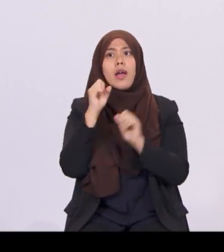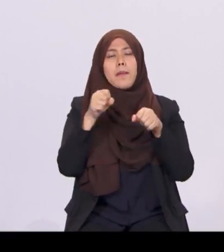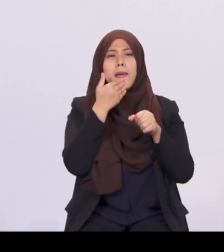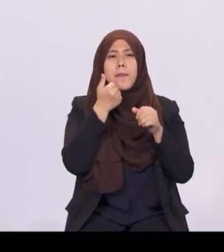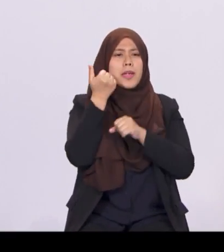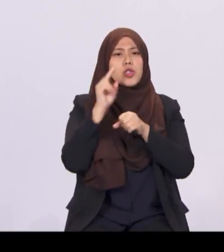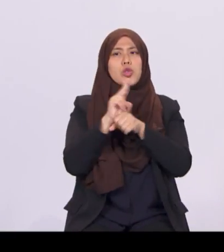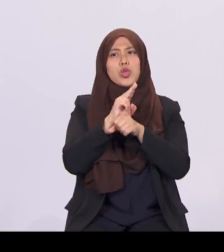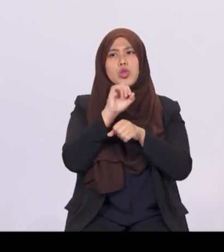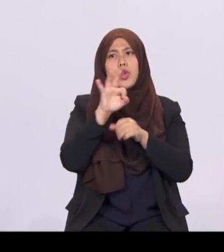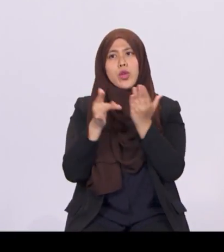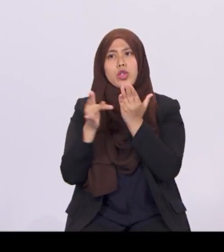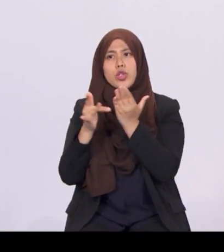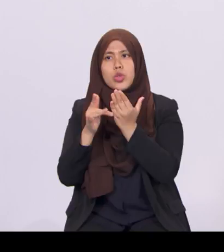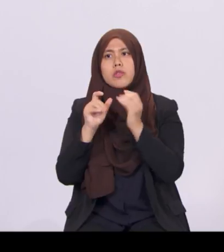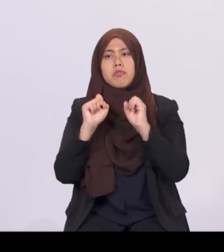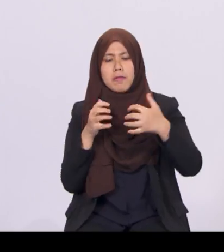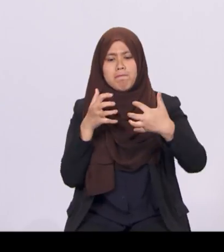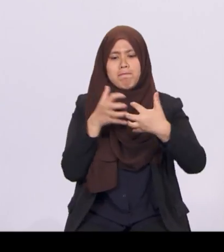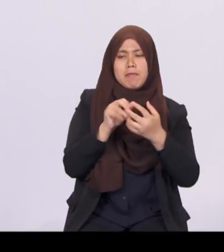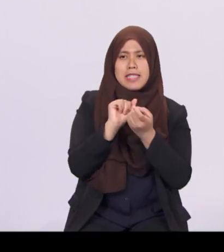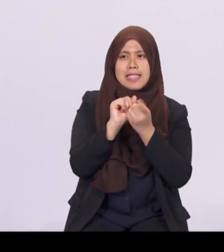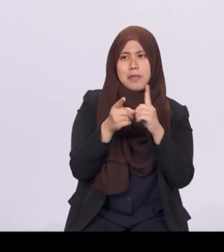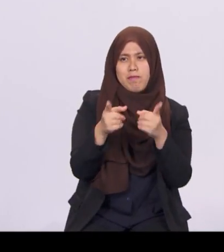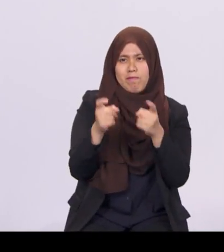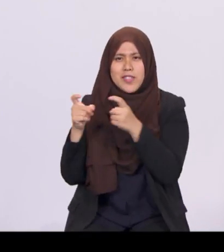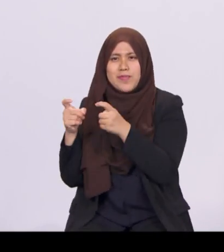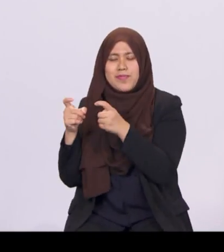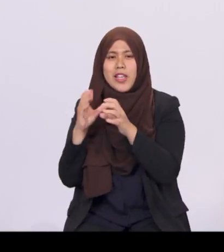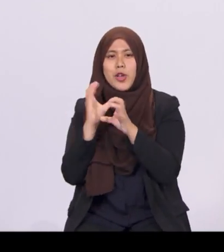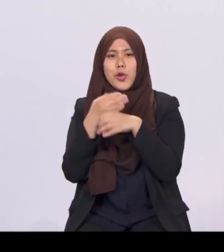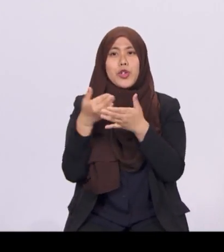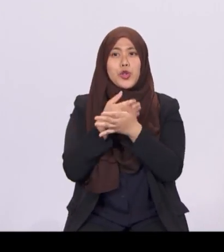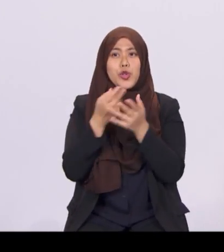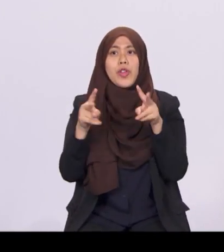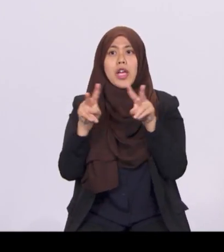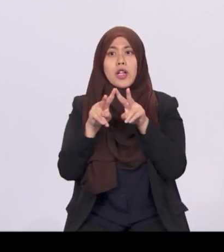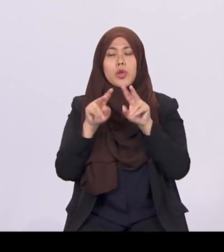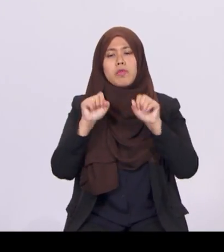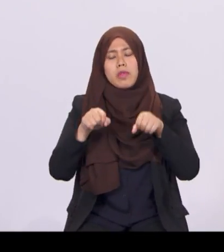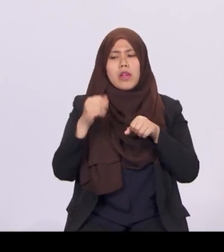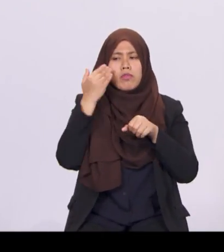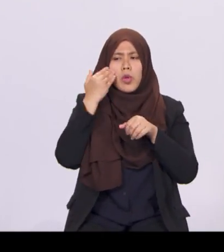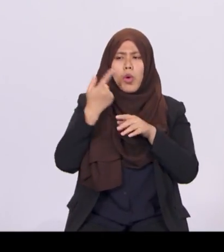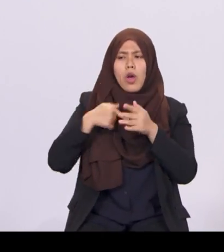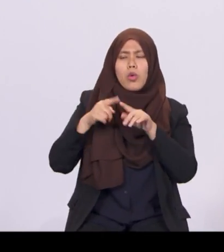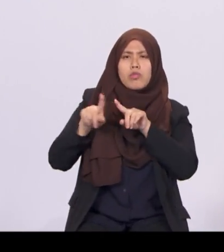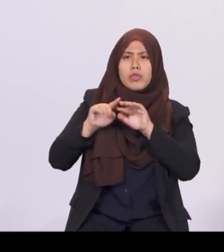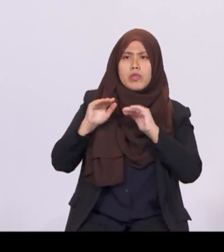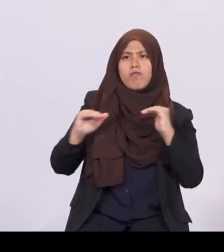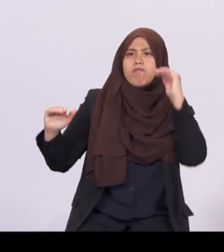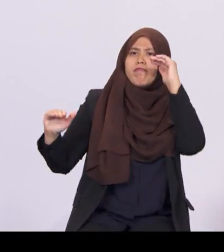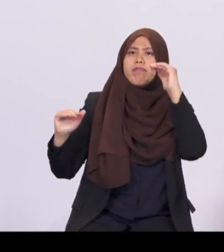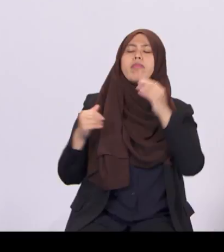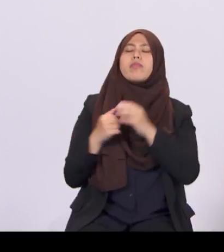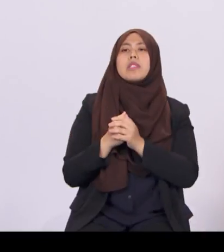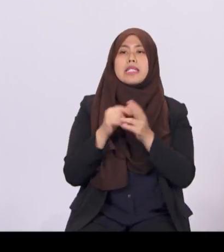technology, adapt quickly, and create new value to differentiate ourselves. Second, we must build deep